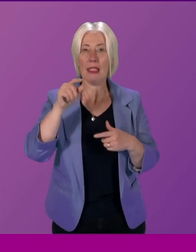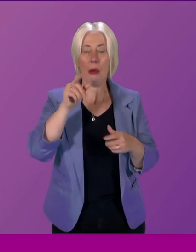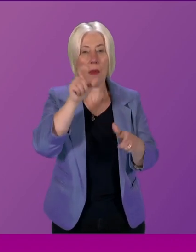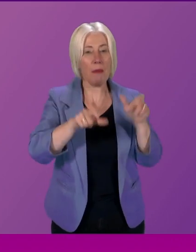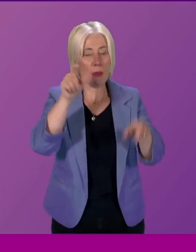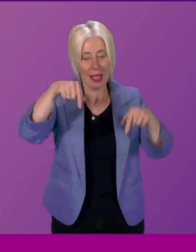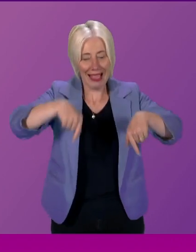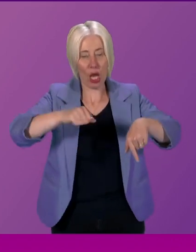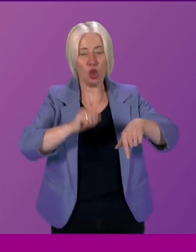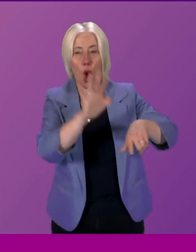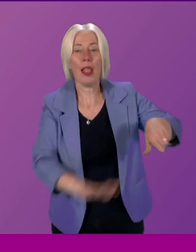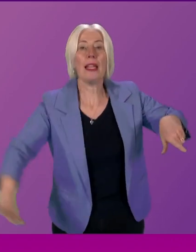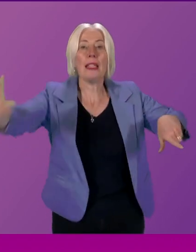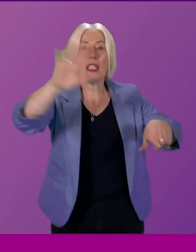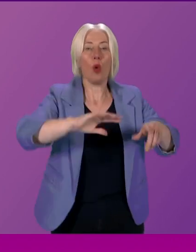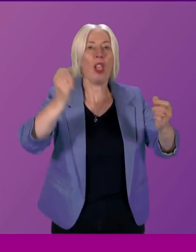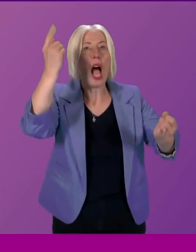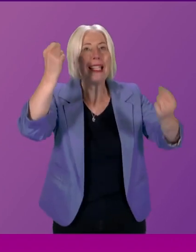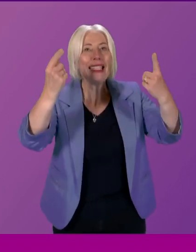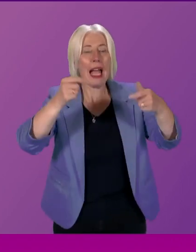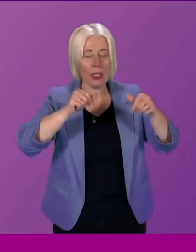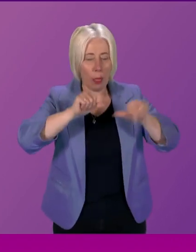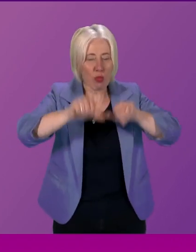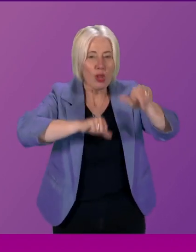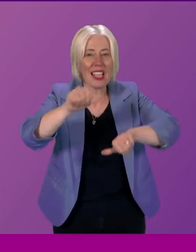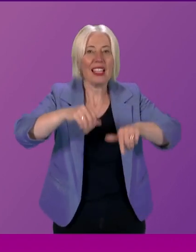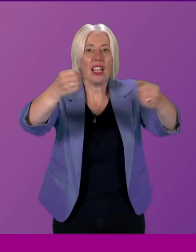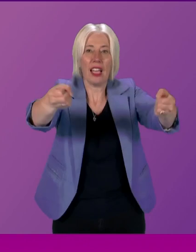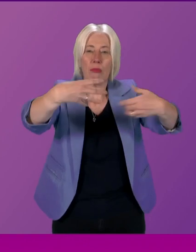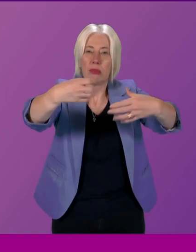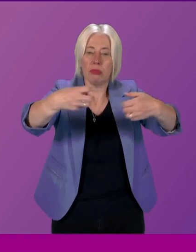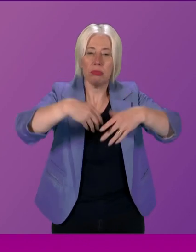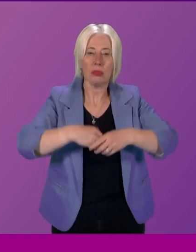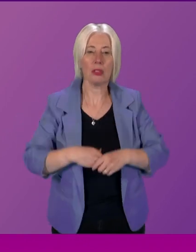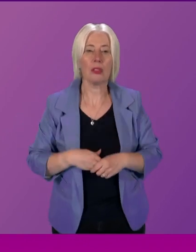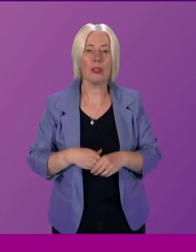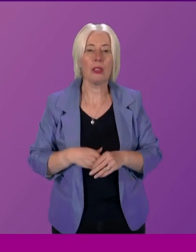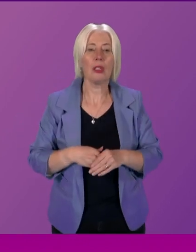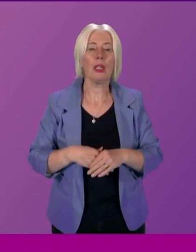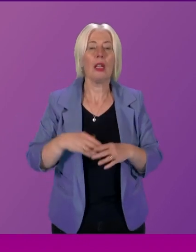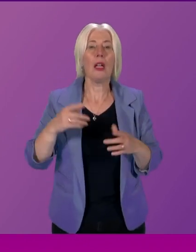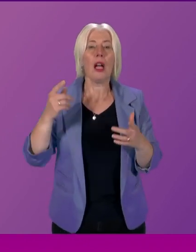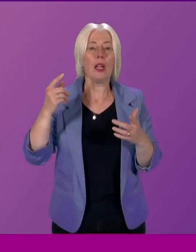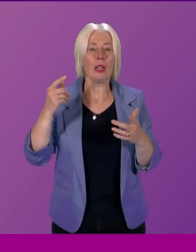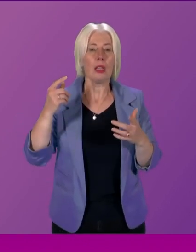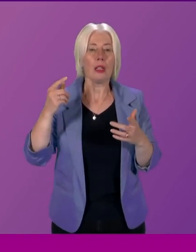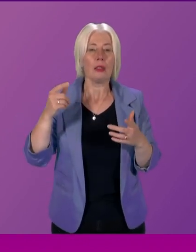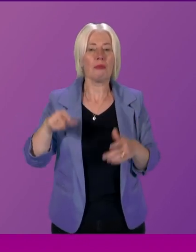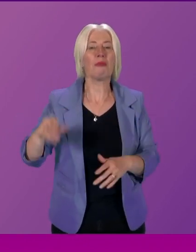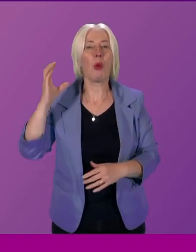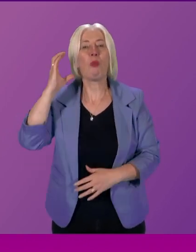understand and feed into the process I think the point that John Mason had made sorry